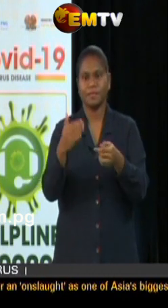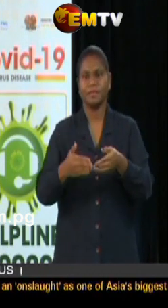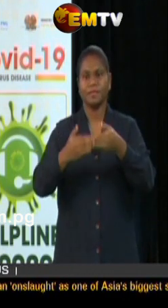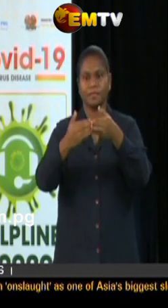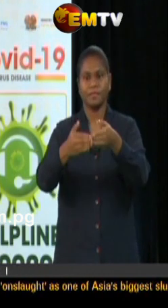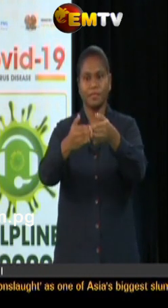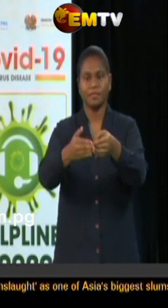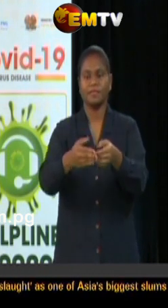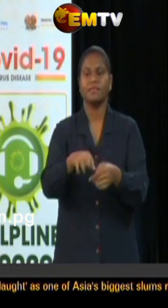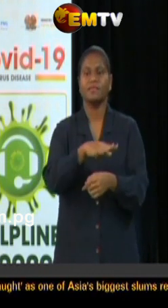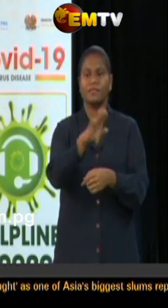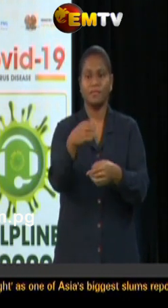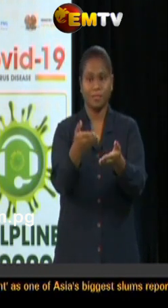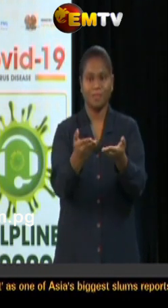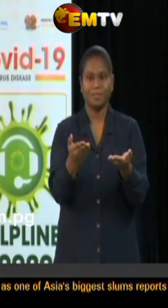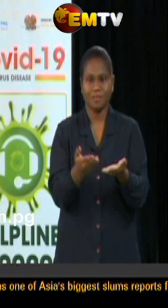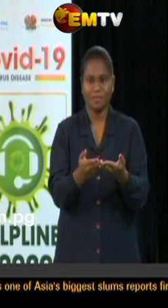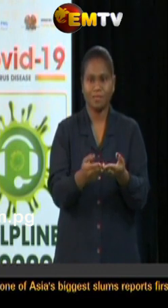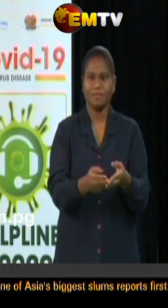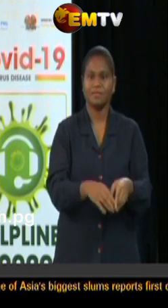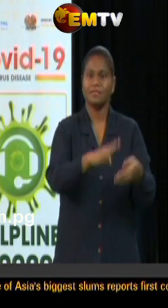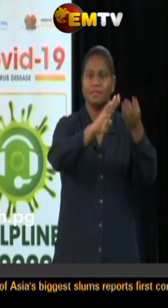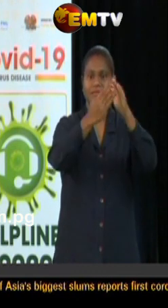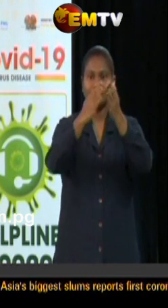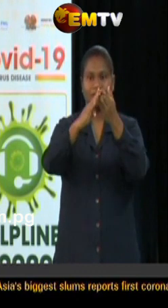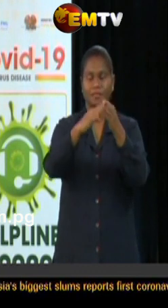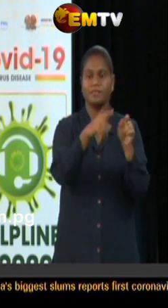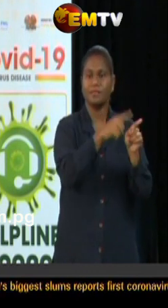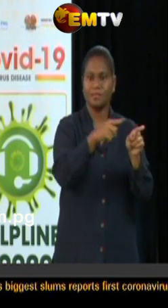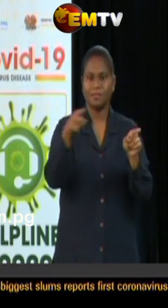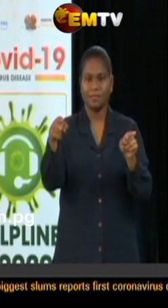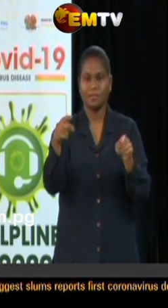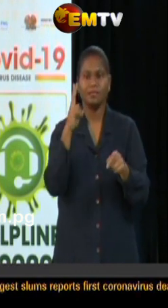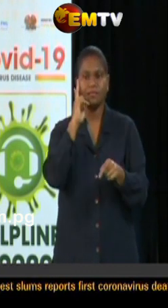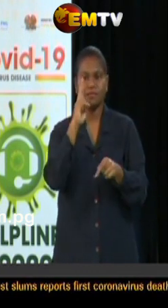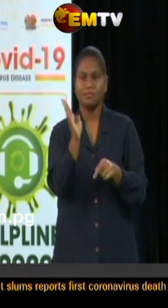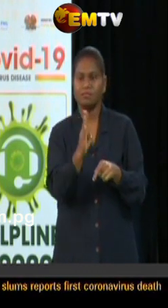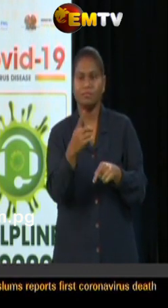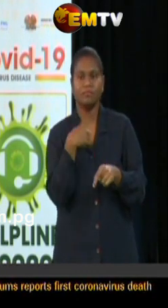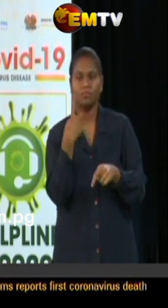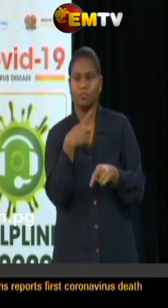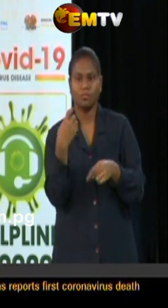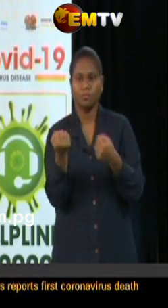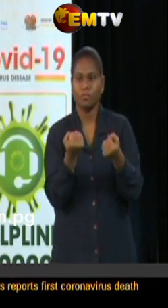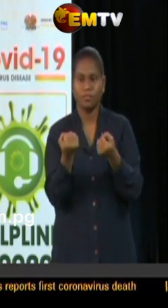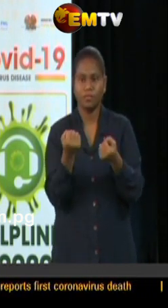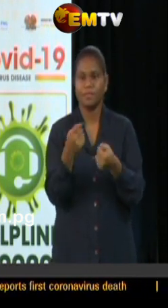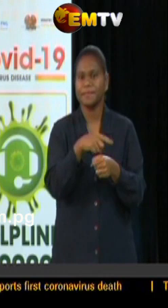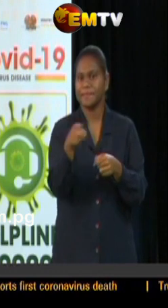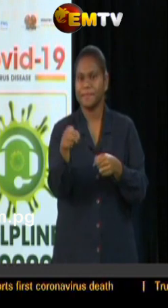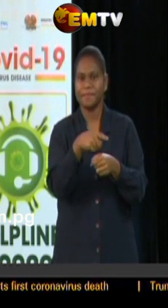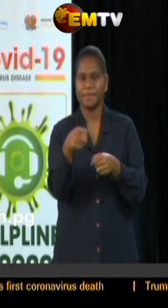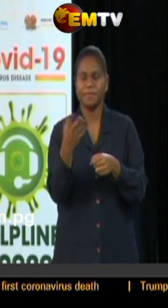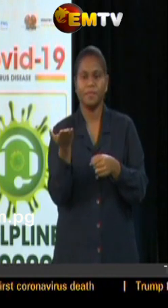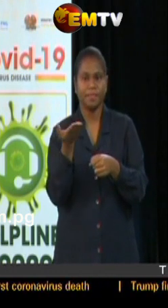province to province and between town to town so that we take stock of who is traveling. And some of those control measures will come into